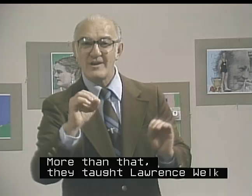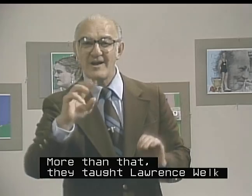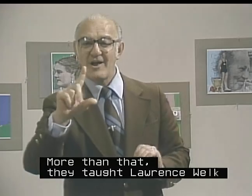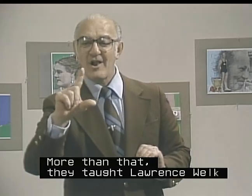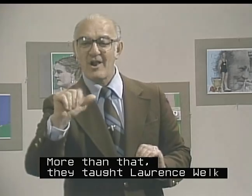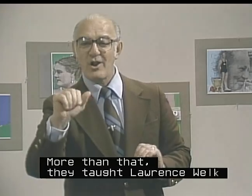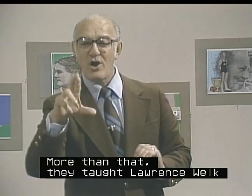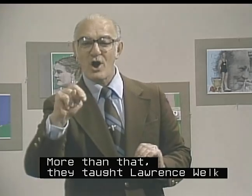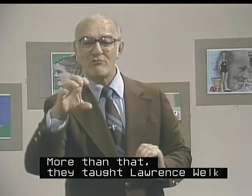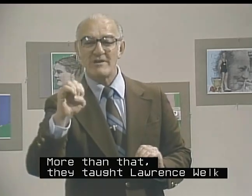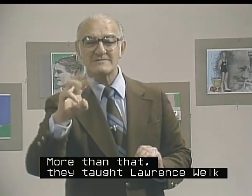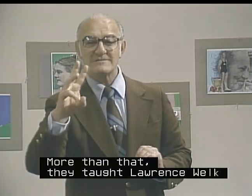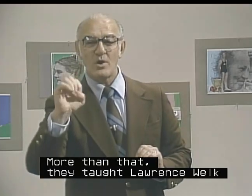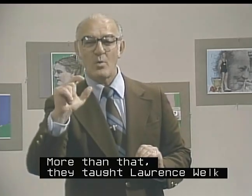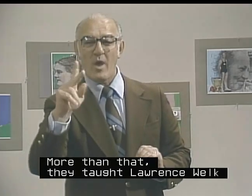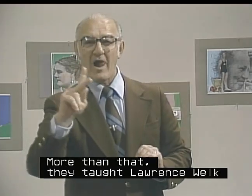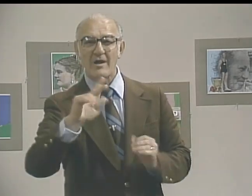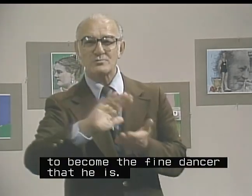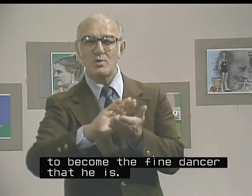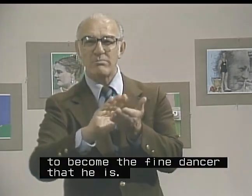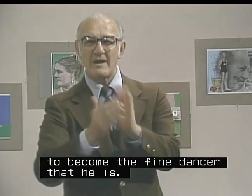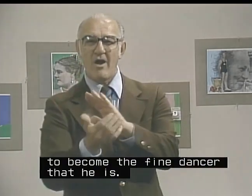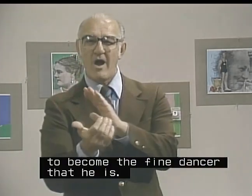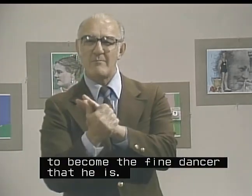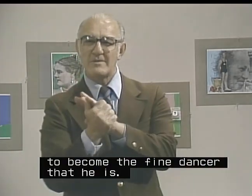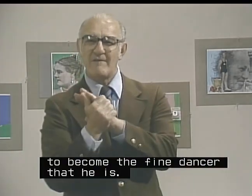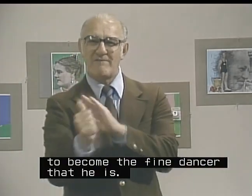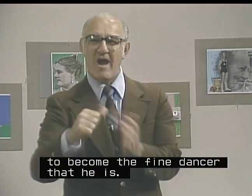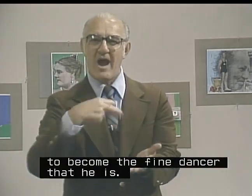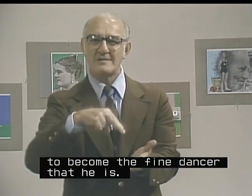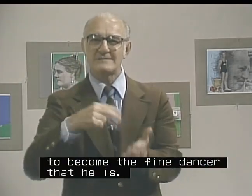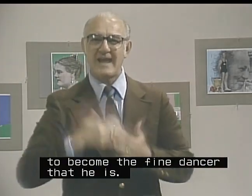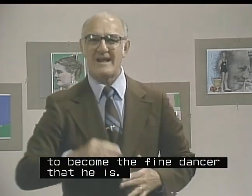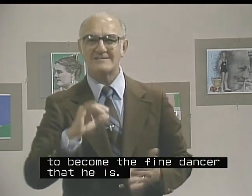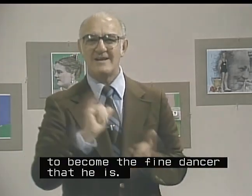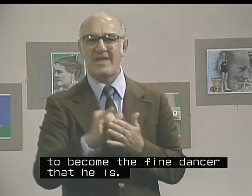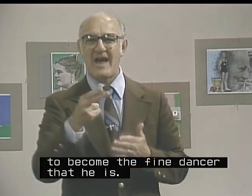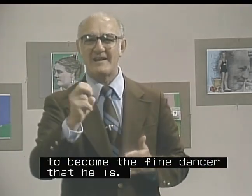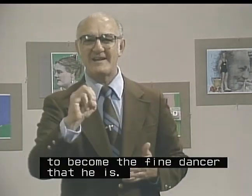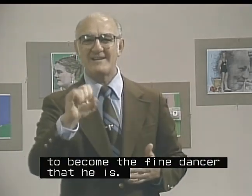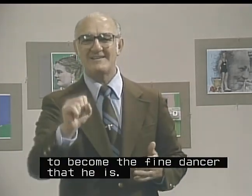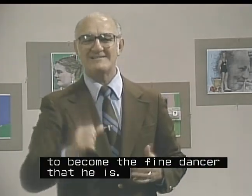Lawrence Welk to become the fine dancer that he is.